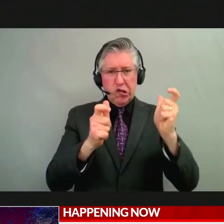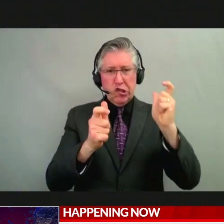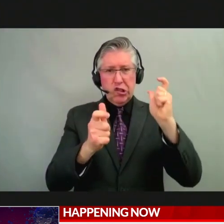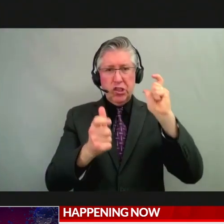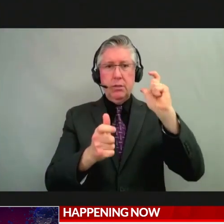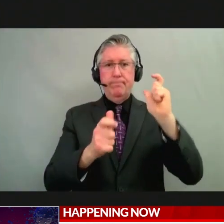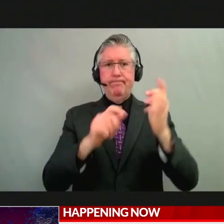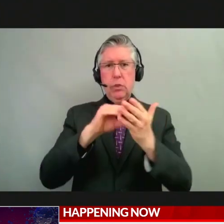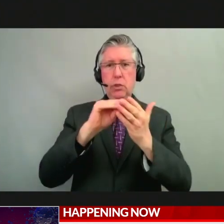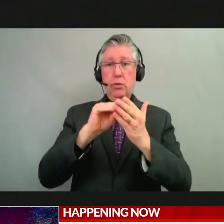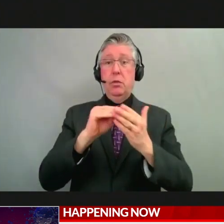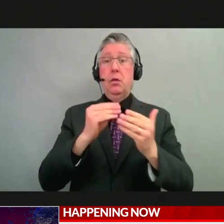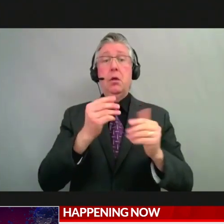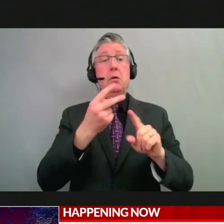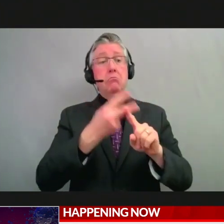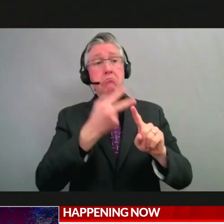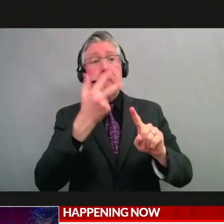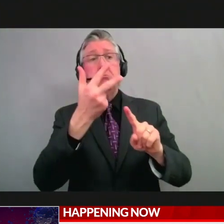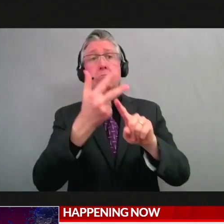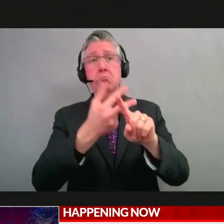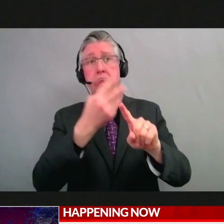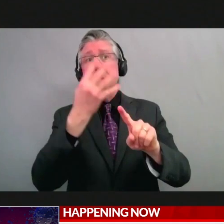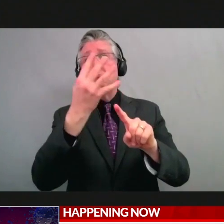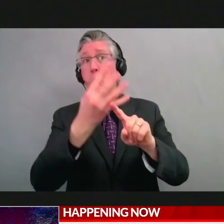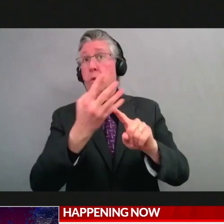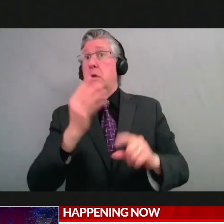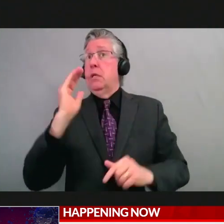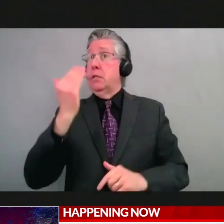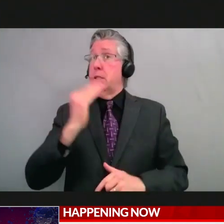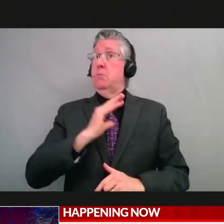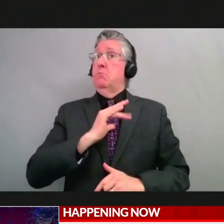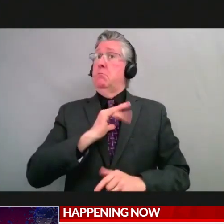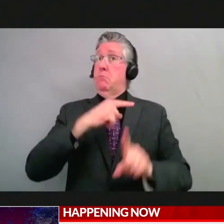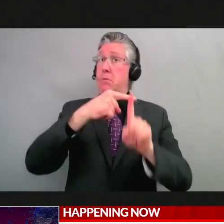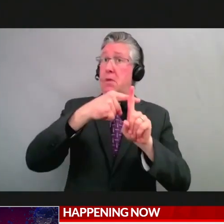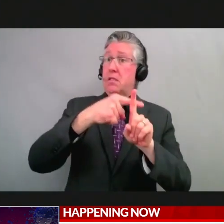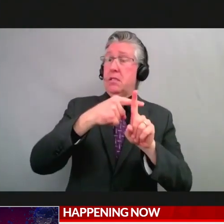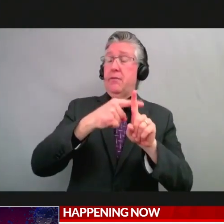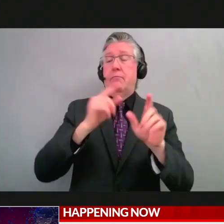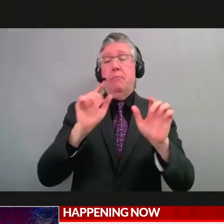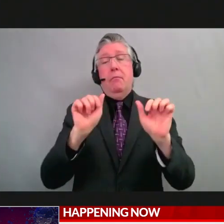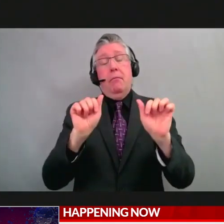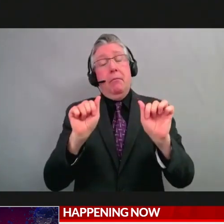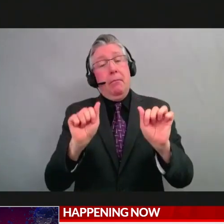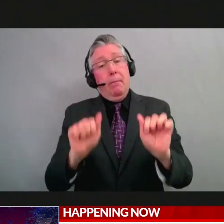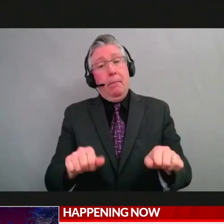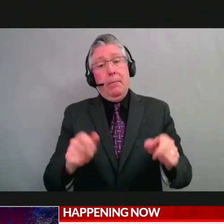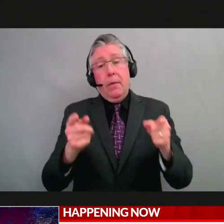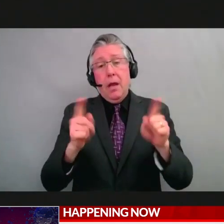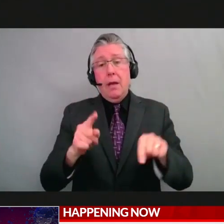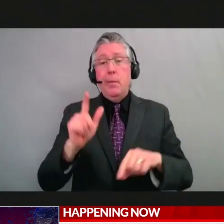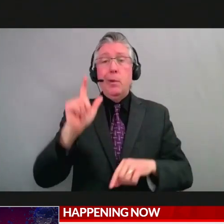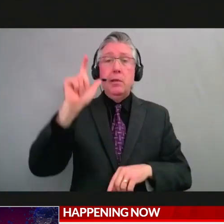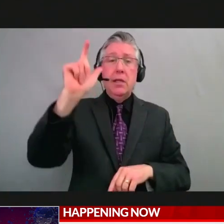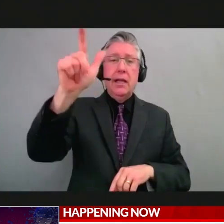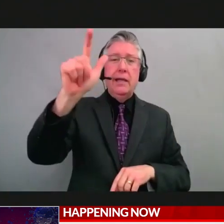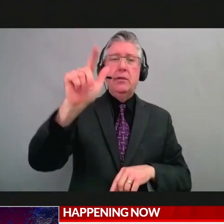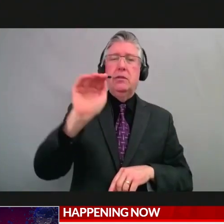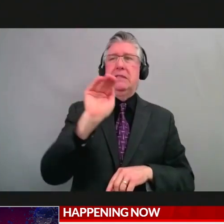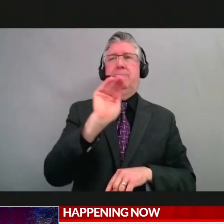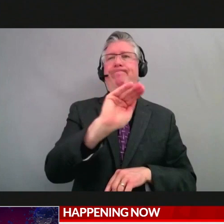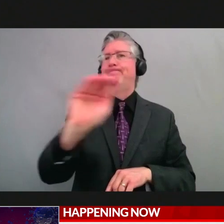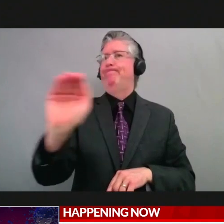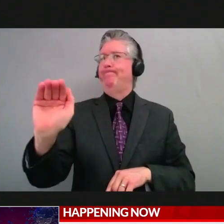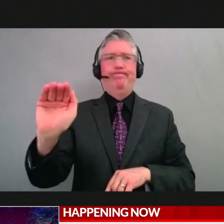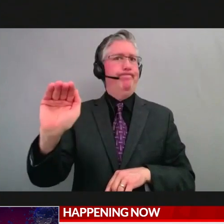promising, it is possible that we will come back to you at another point and have to talk about what measures do we need to take.